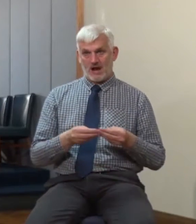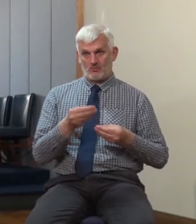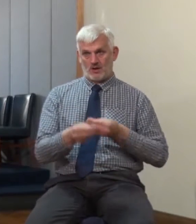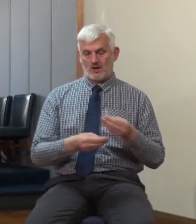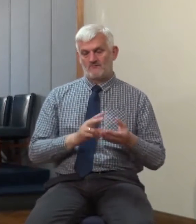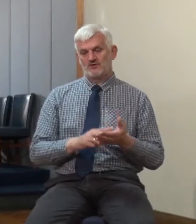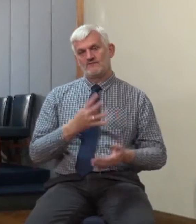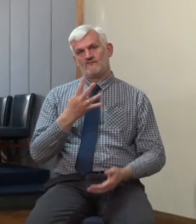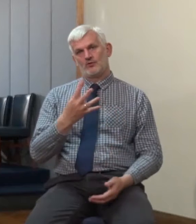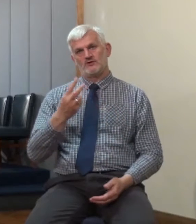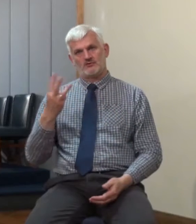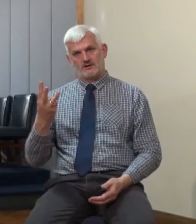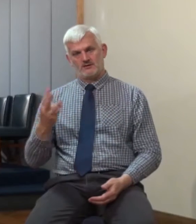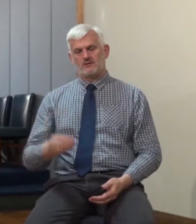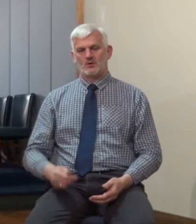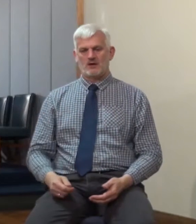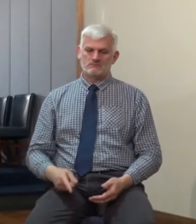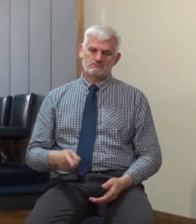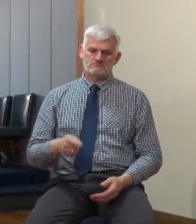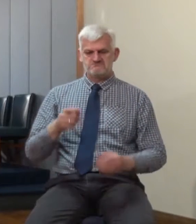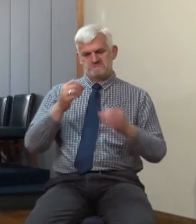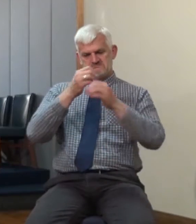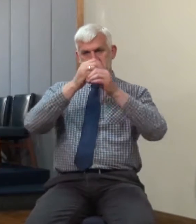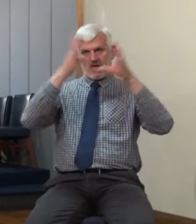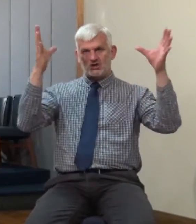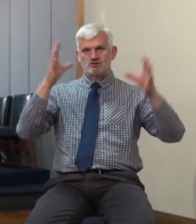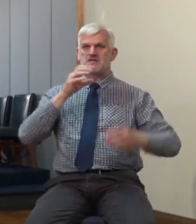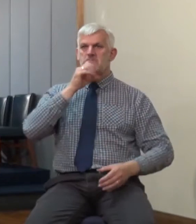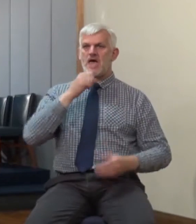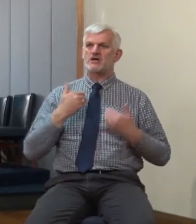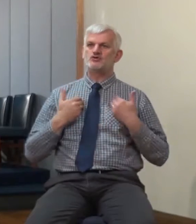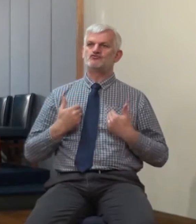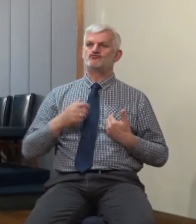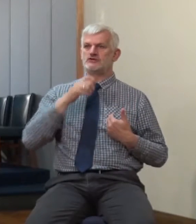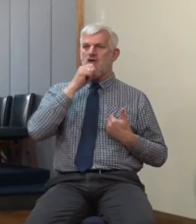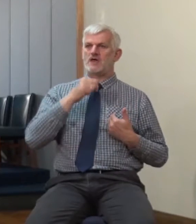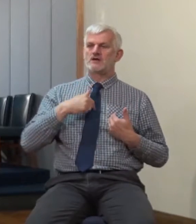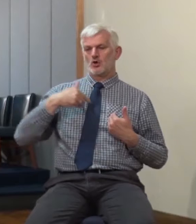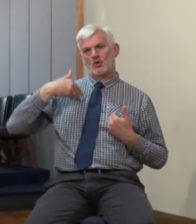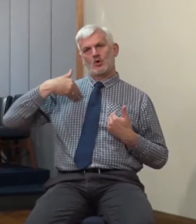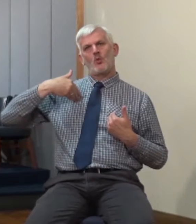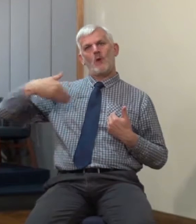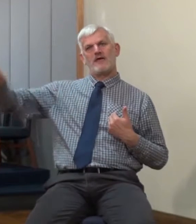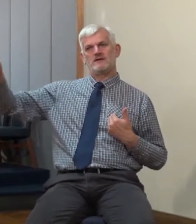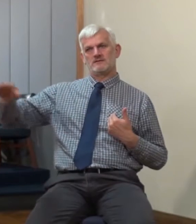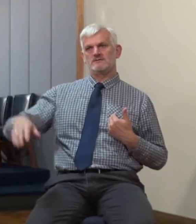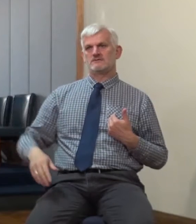this, that if the good man of the house sounds a little quaint, that delightfully old-fashioned word, the good